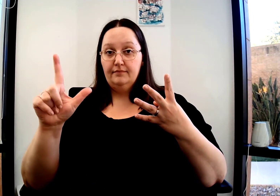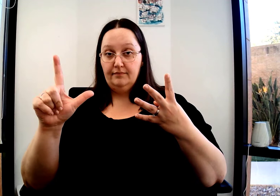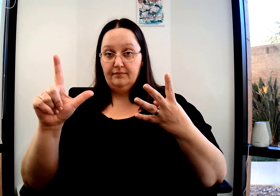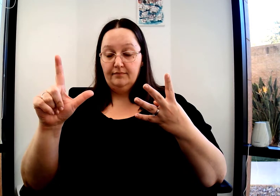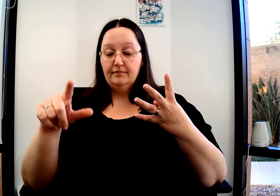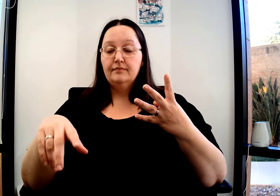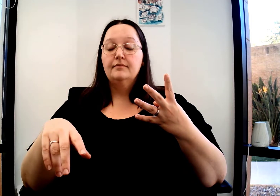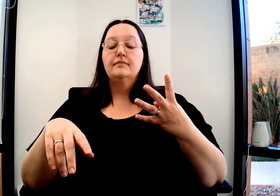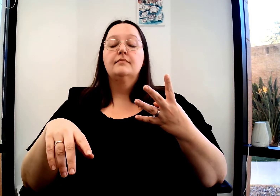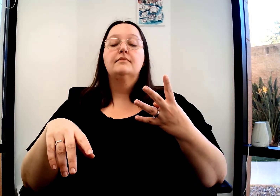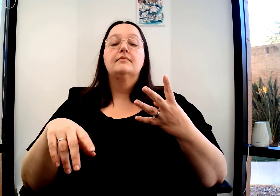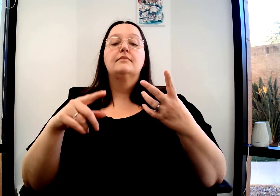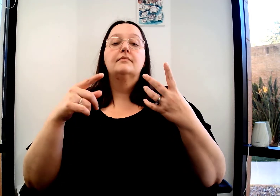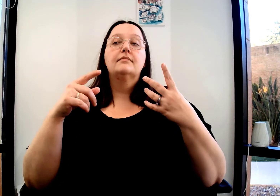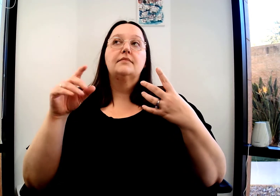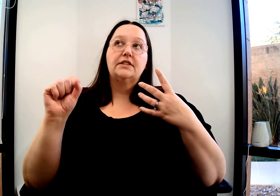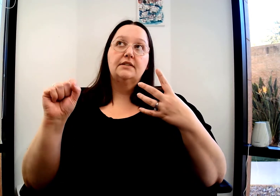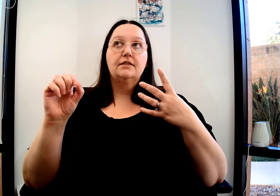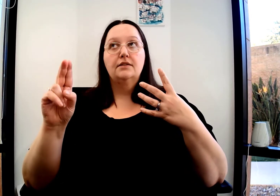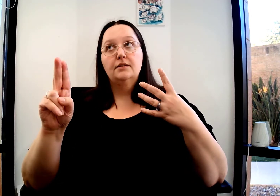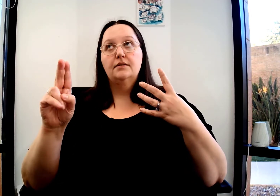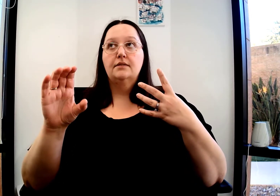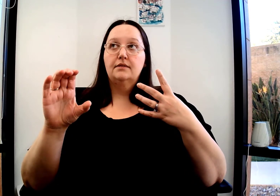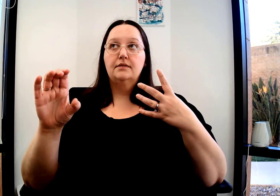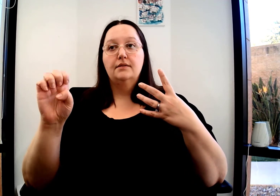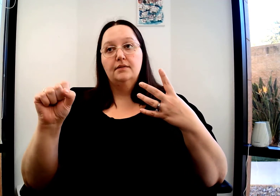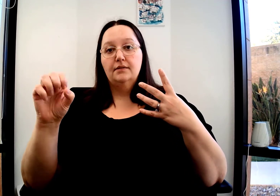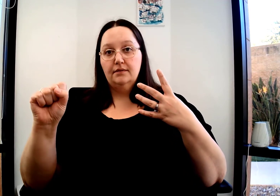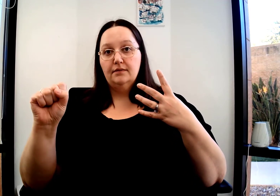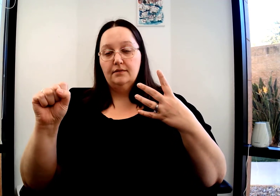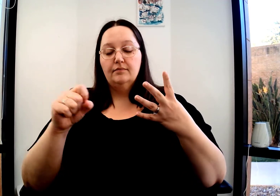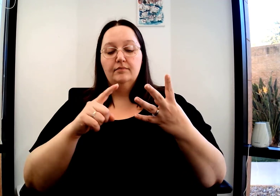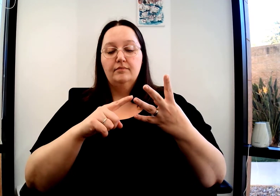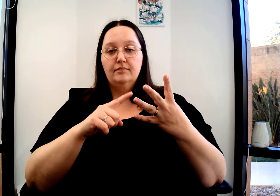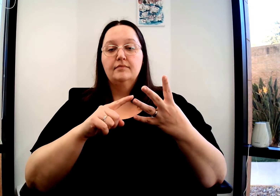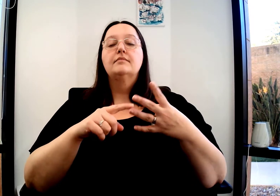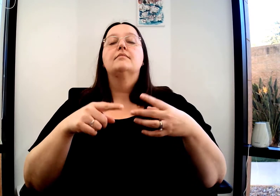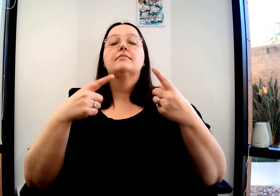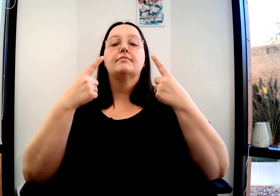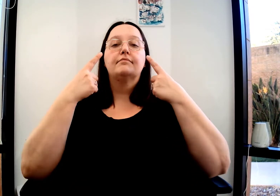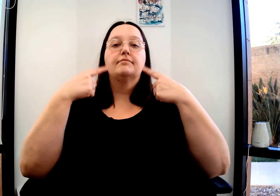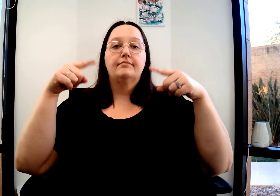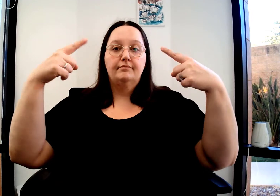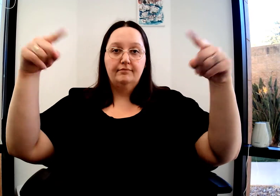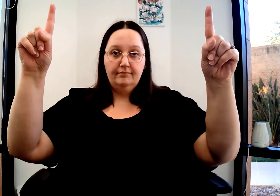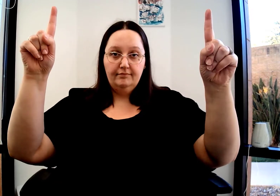Successful and success is twice up.